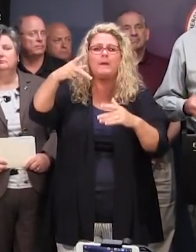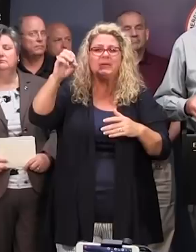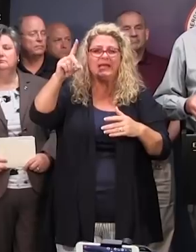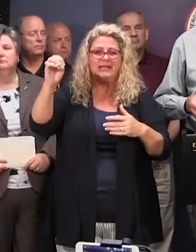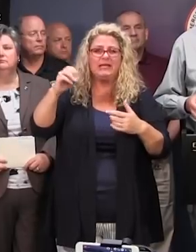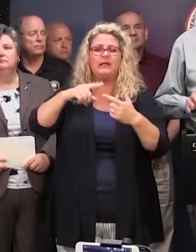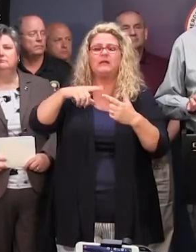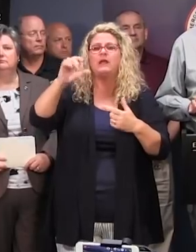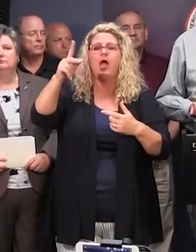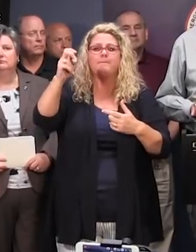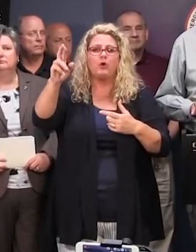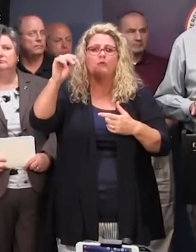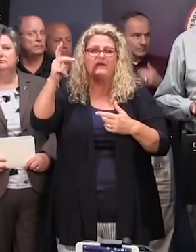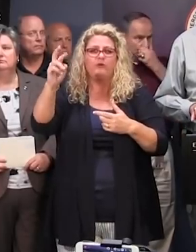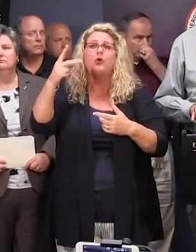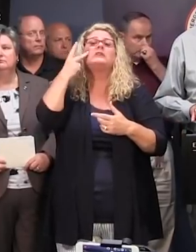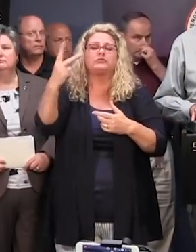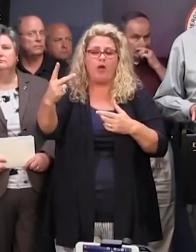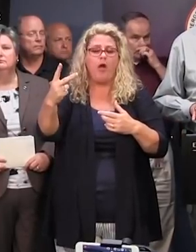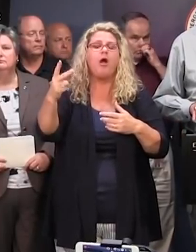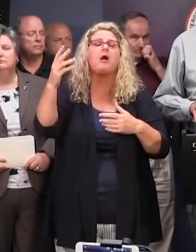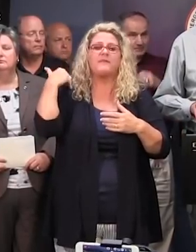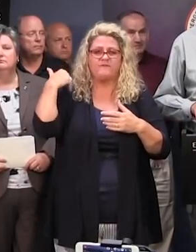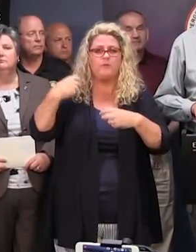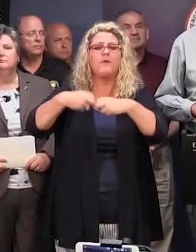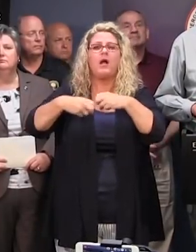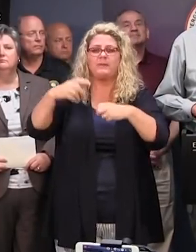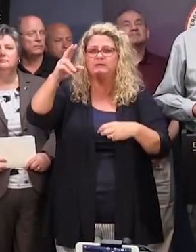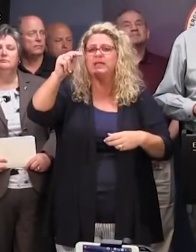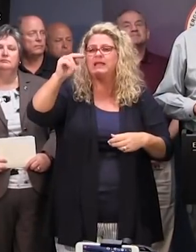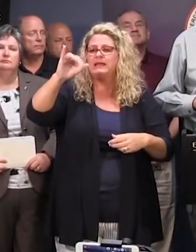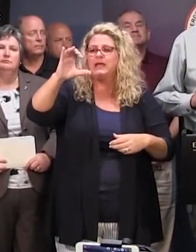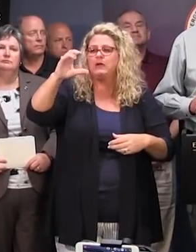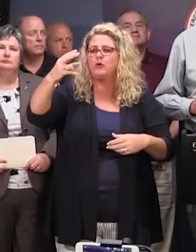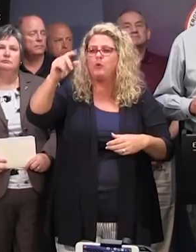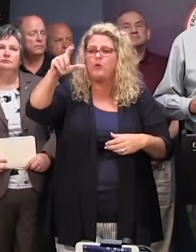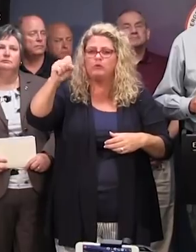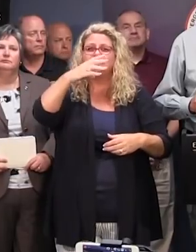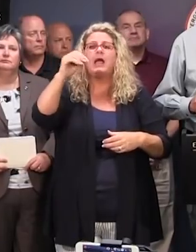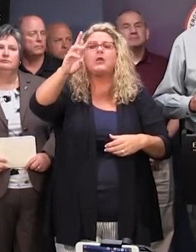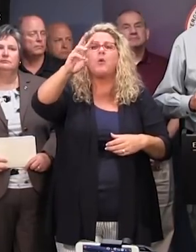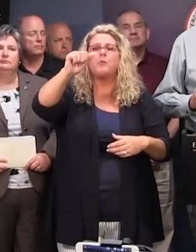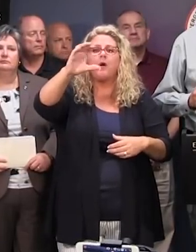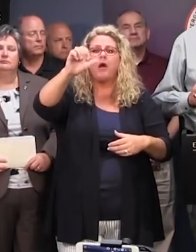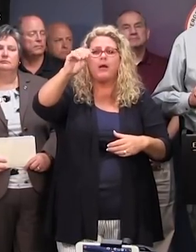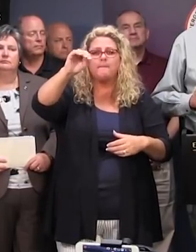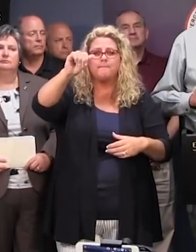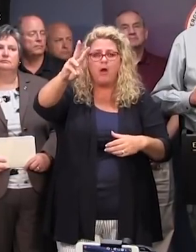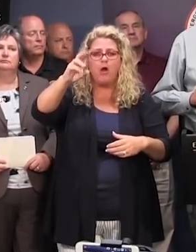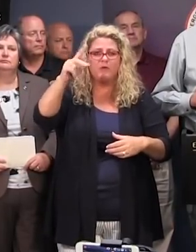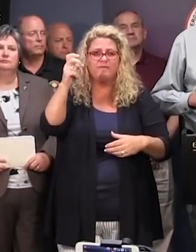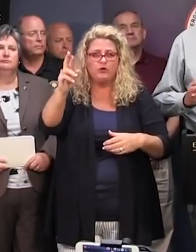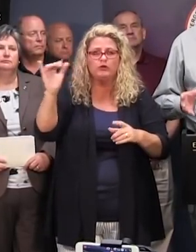and the Lumber River, which we saw problems with Nichols in the last flood event, along with the Walkamo River, which, which